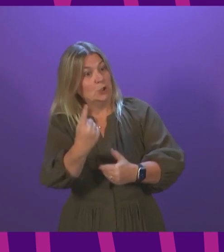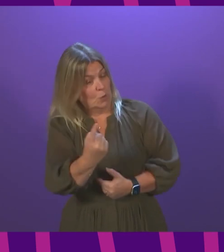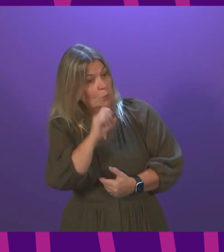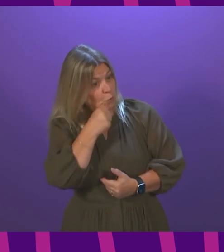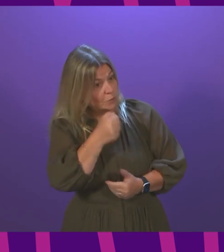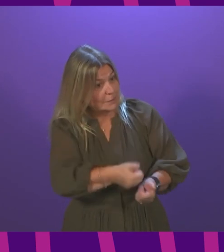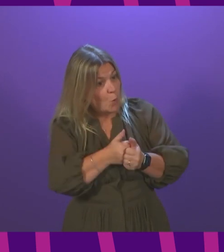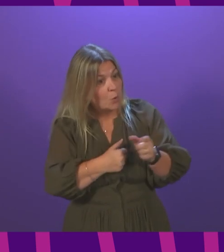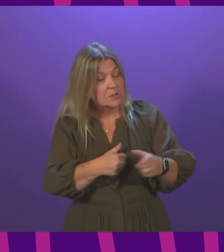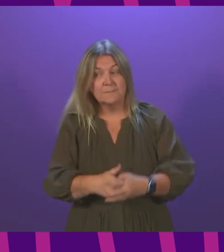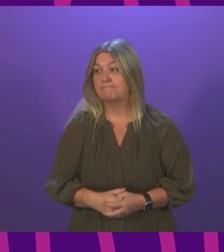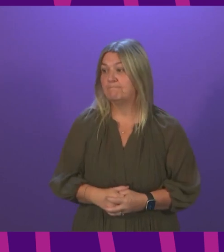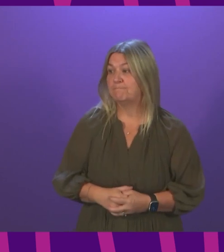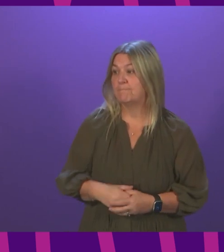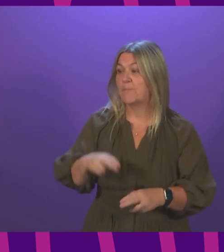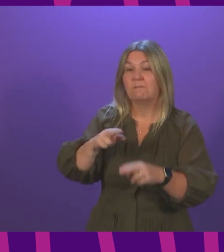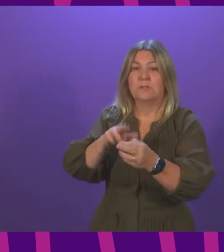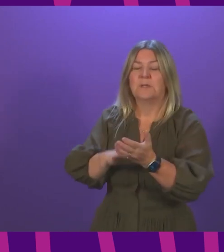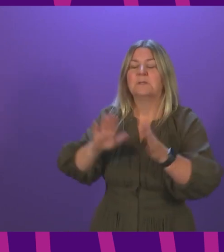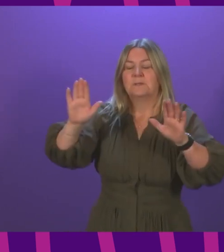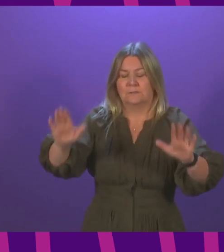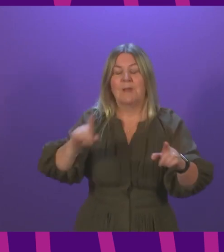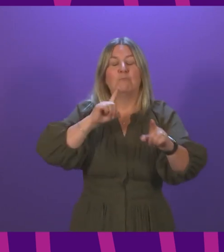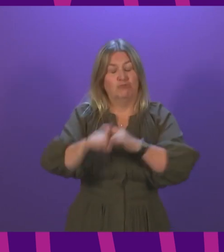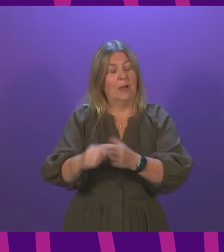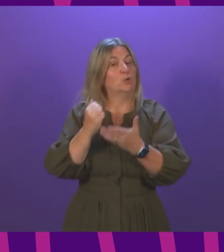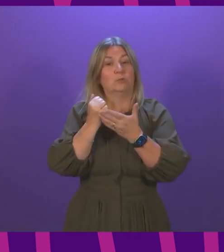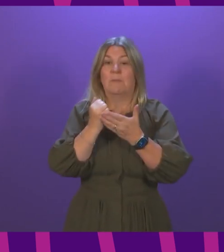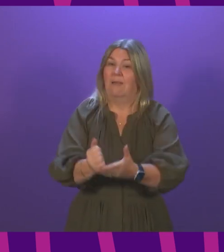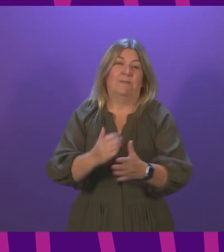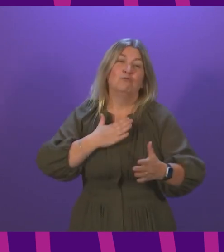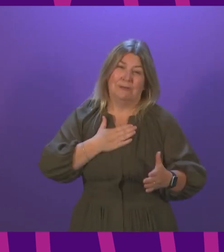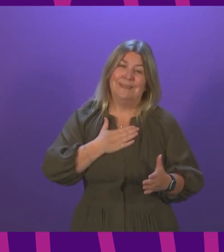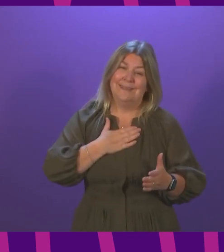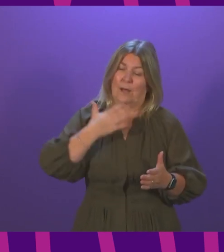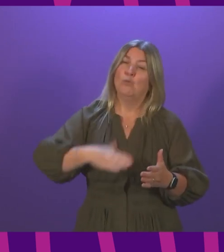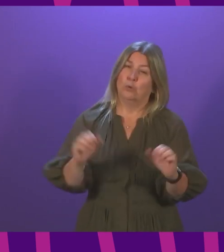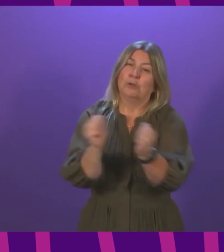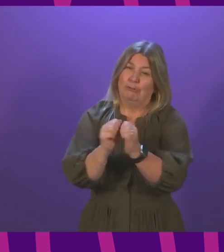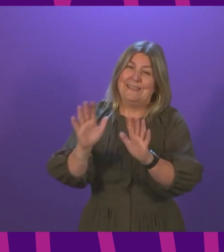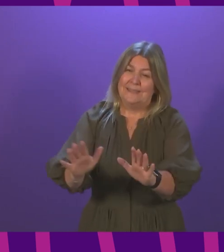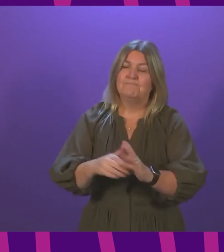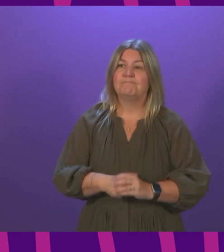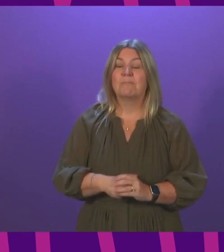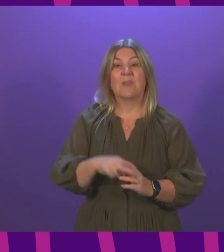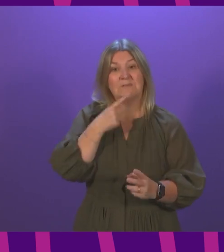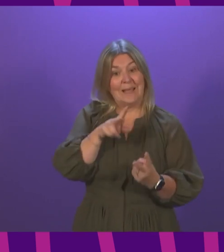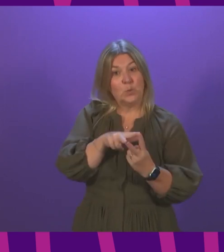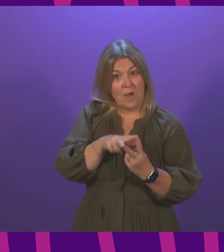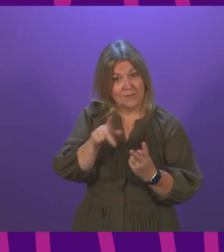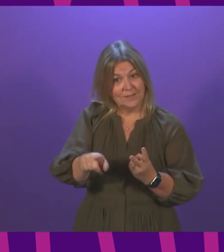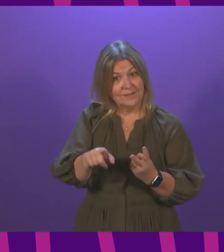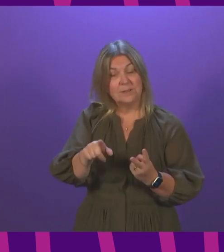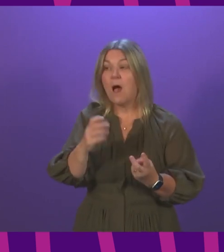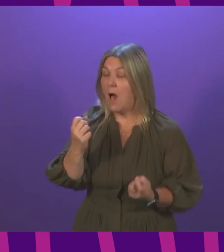Minister, I am genuinely trying to be helpful and to build some agreement here. I have said twice. I